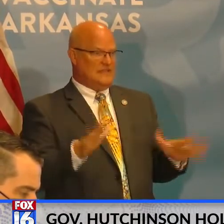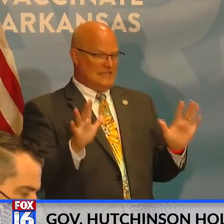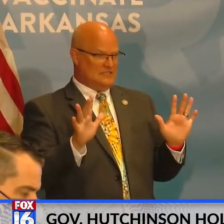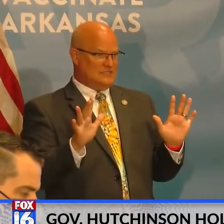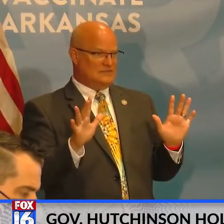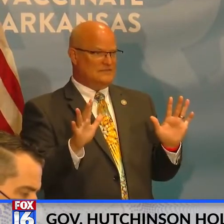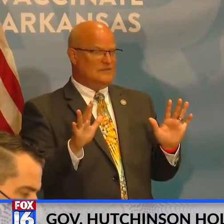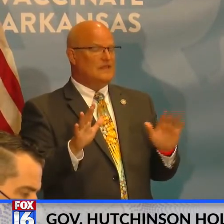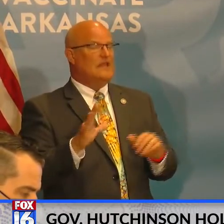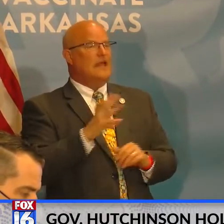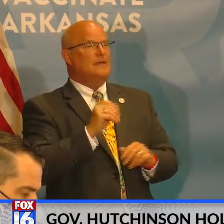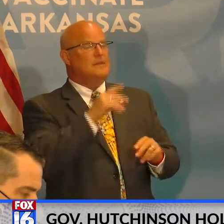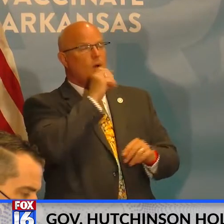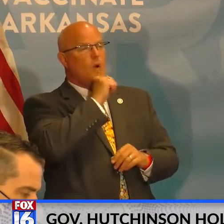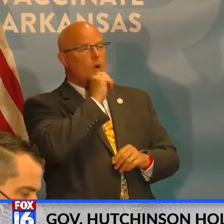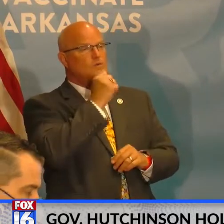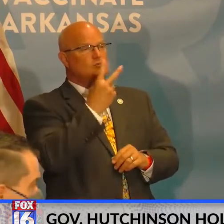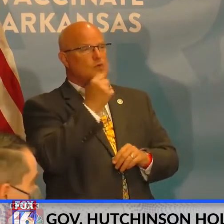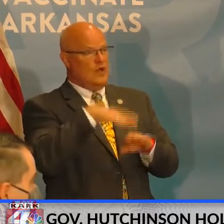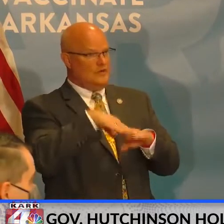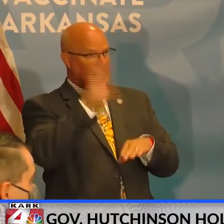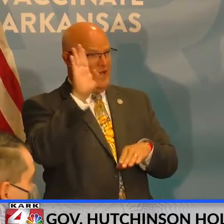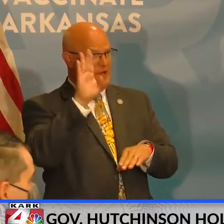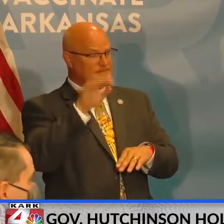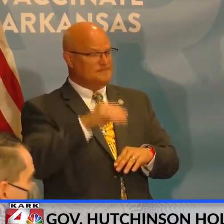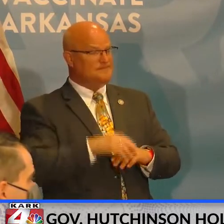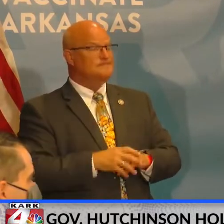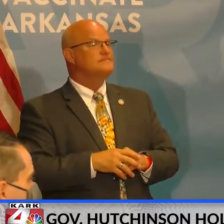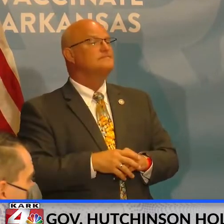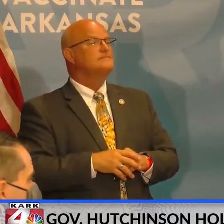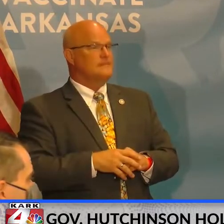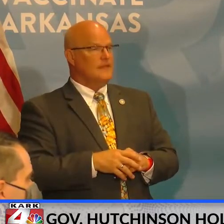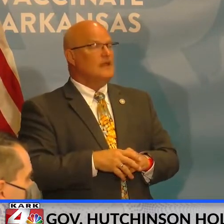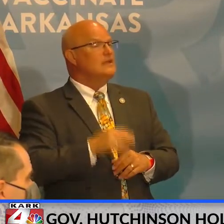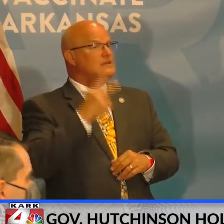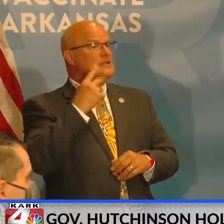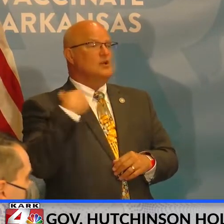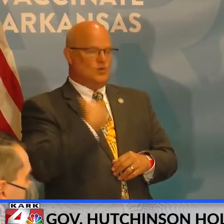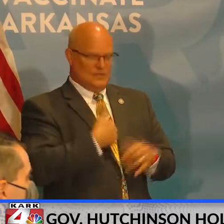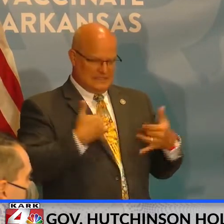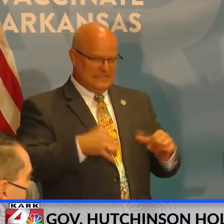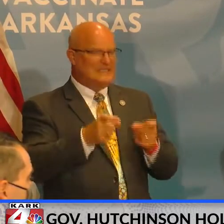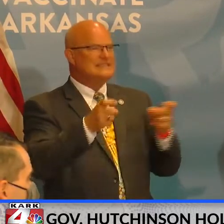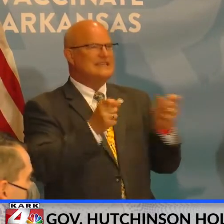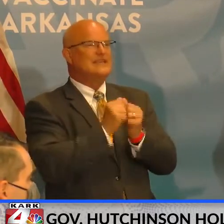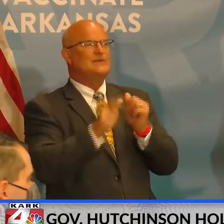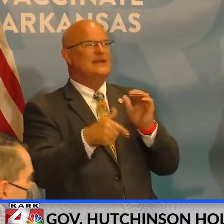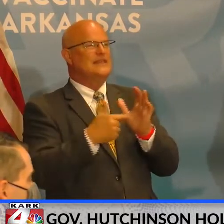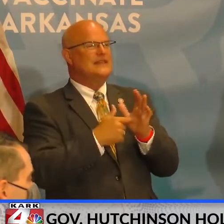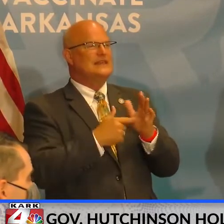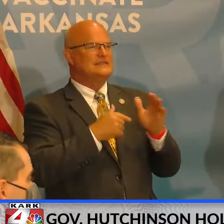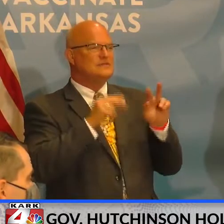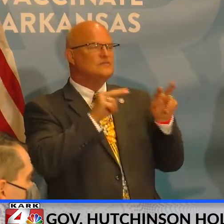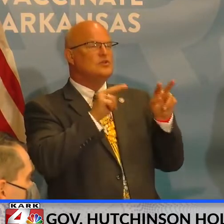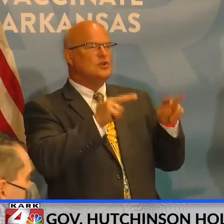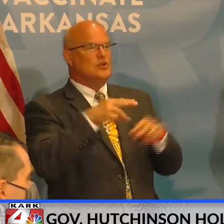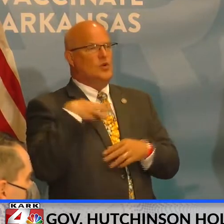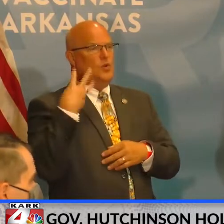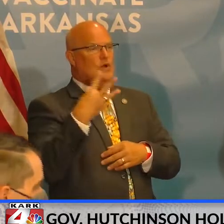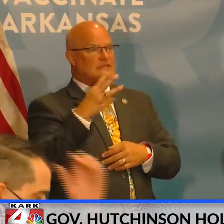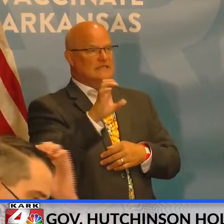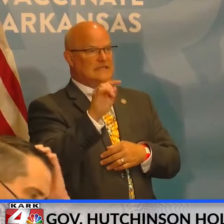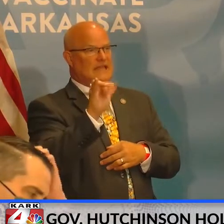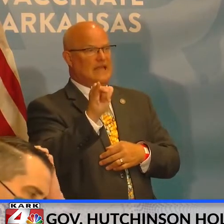as well. Those that are over 12. So as you can see, we're still dealing with this whenever you look at Washington County with